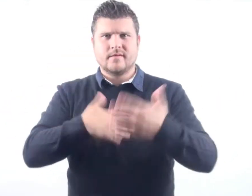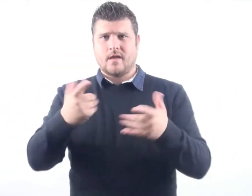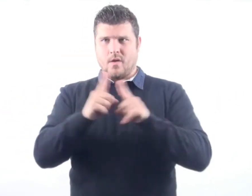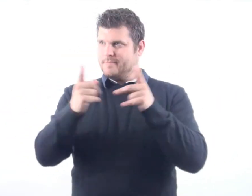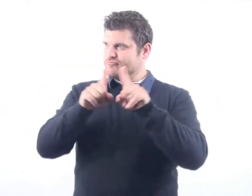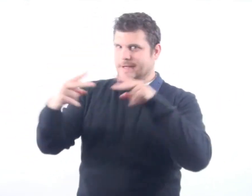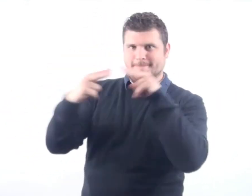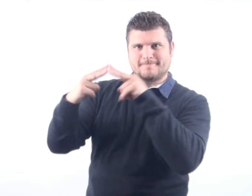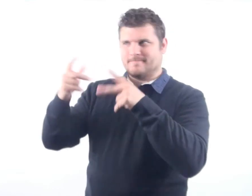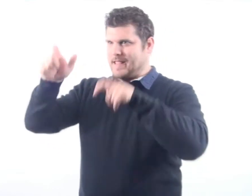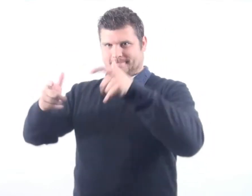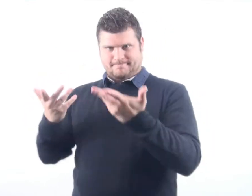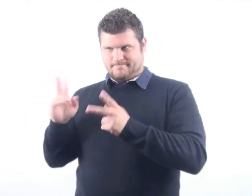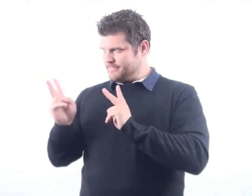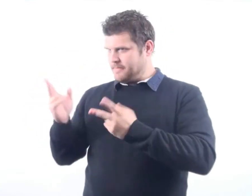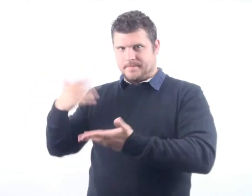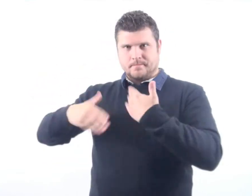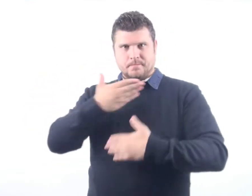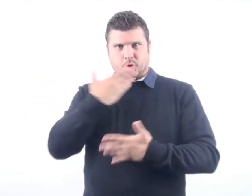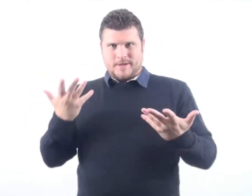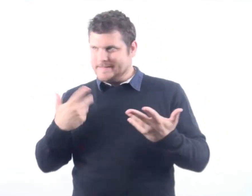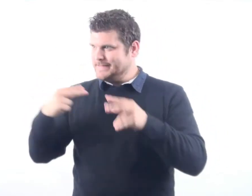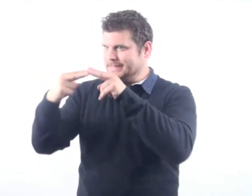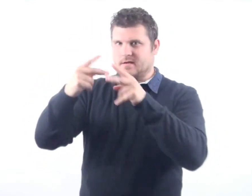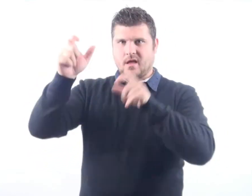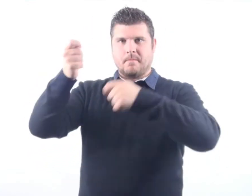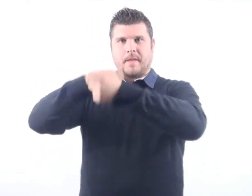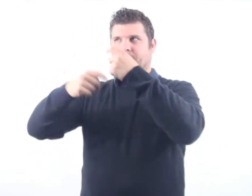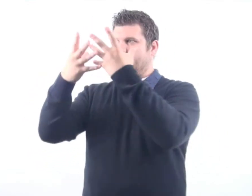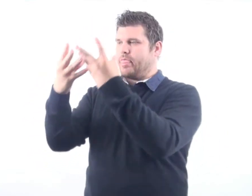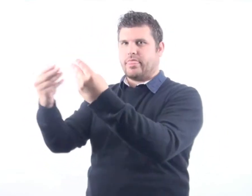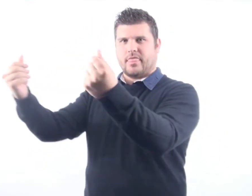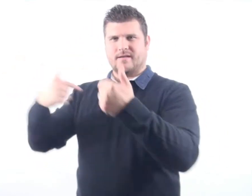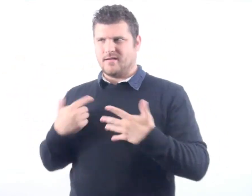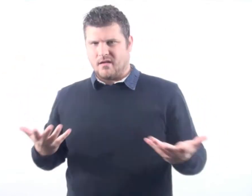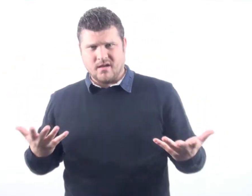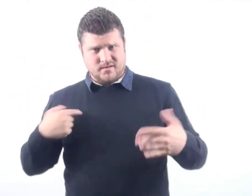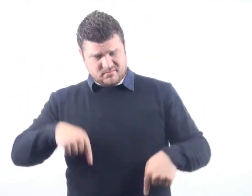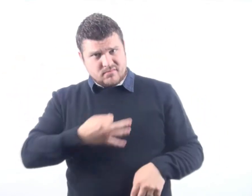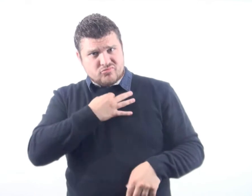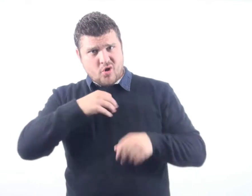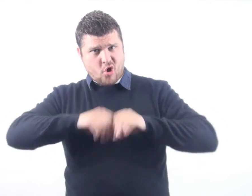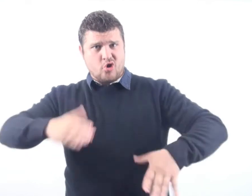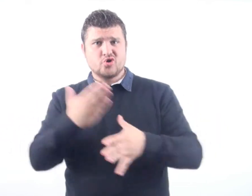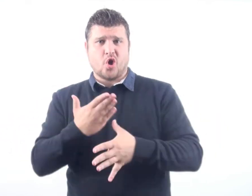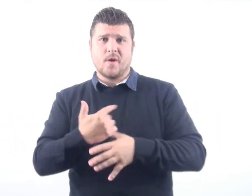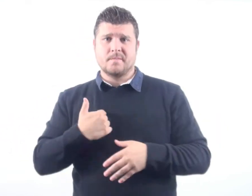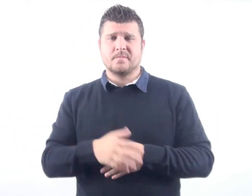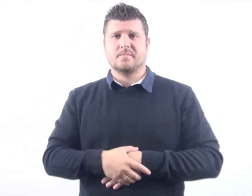to answer the phone. We're not able to keep in contact with clients, which basically means our clients are going to be lost to us, and then I'm at risk of losing my